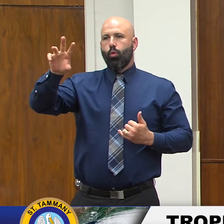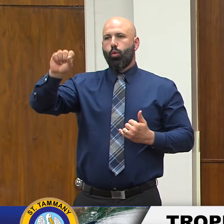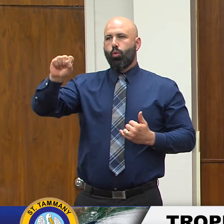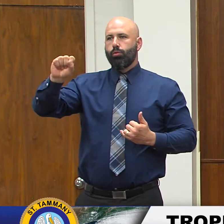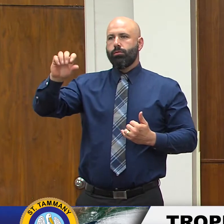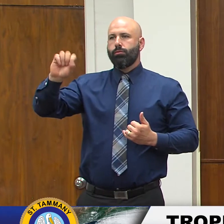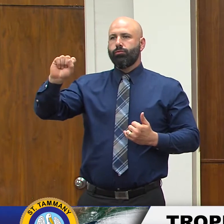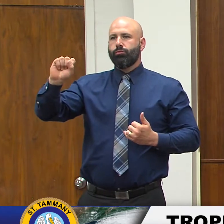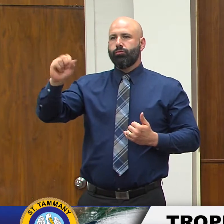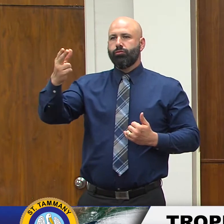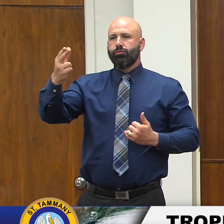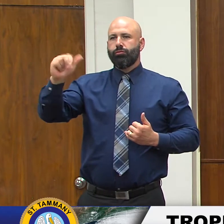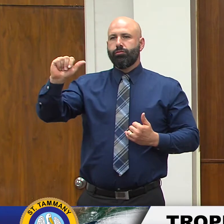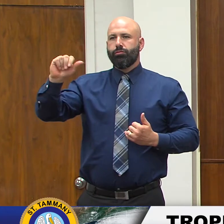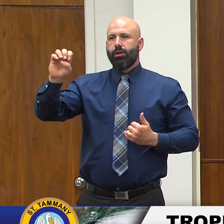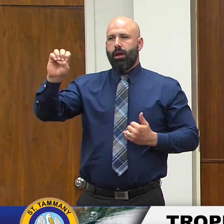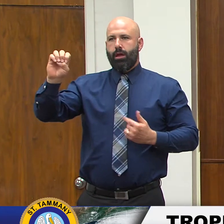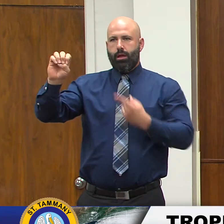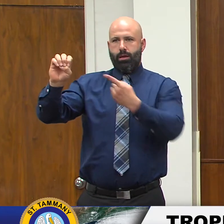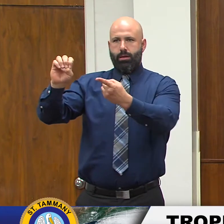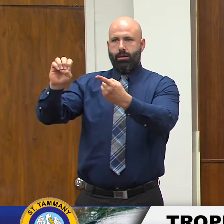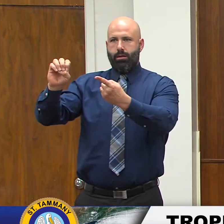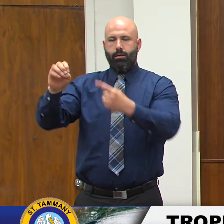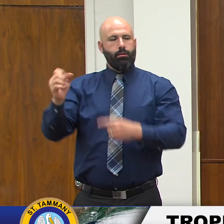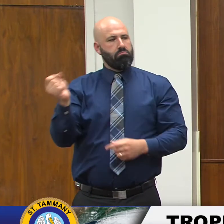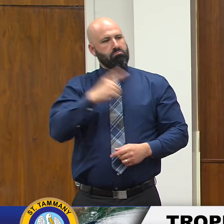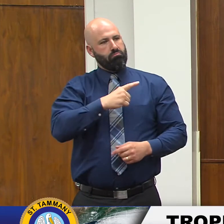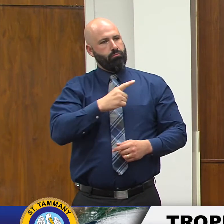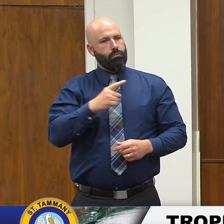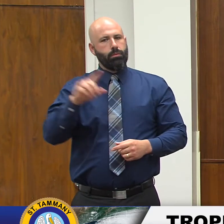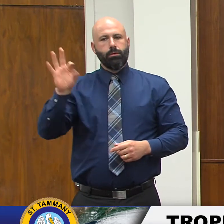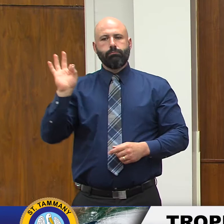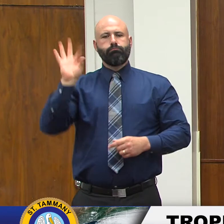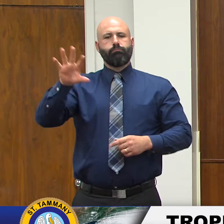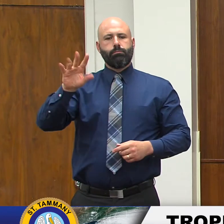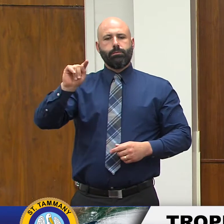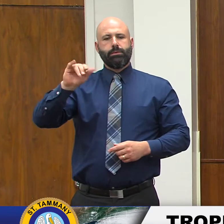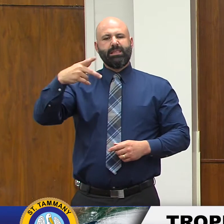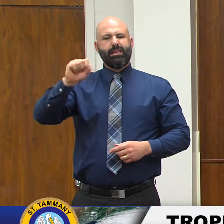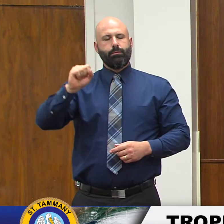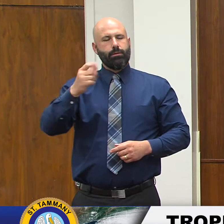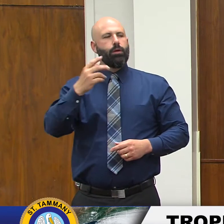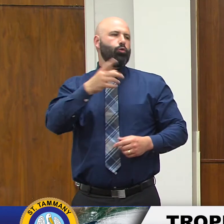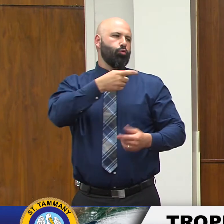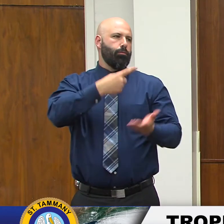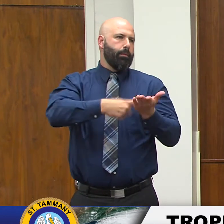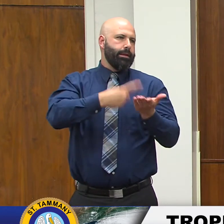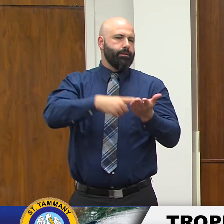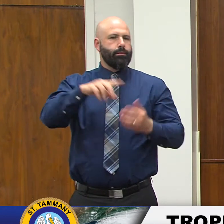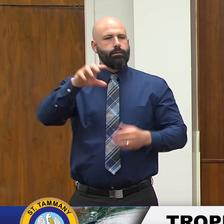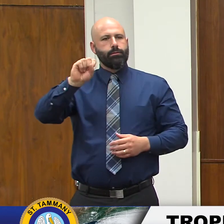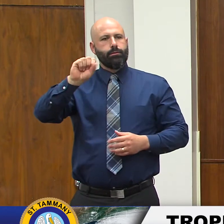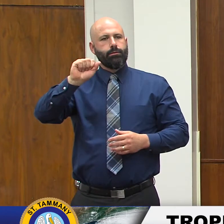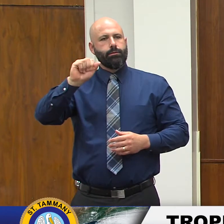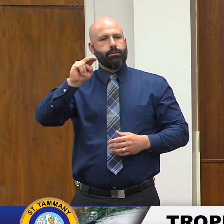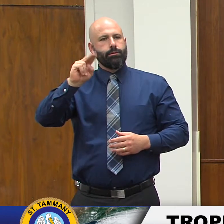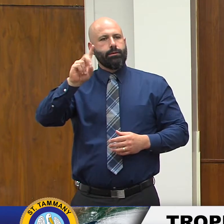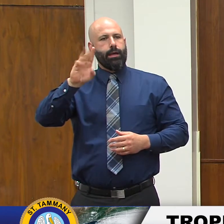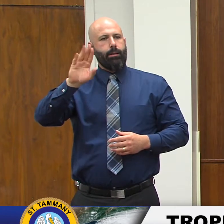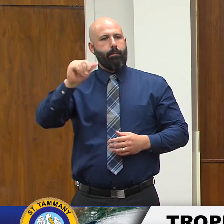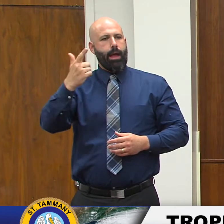shay what are some tips um just as far as i know you know we talked about sandbags um what are some additional